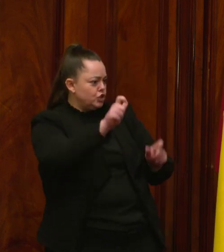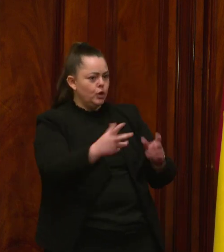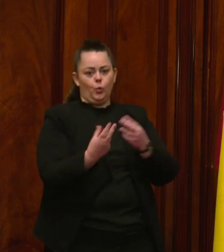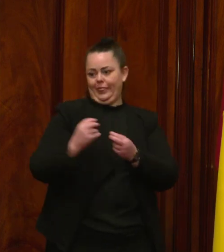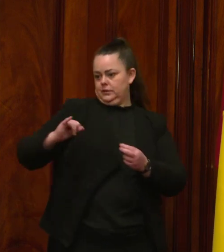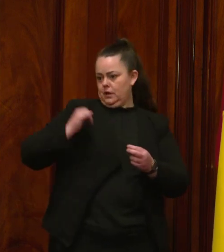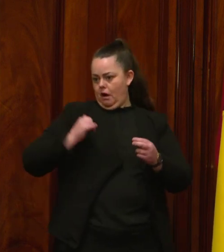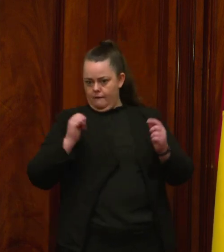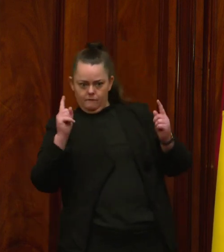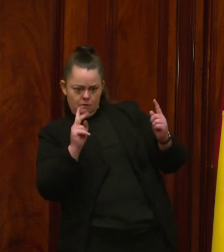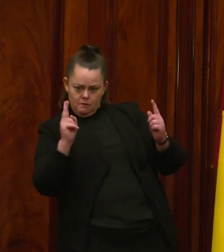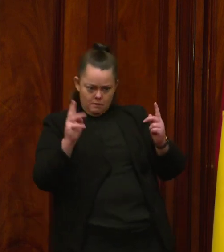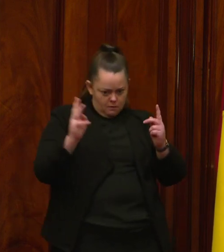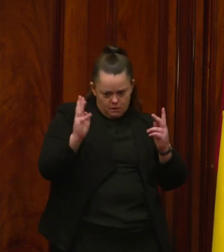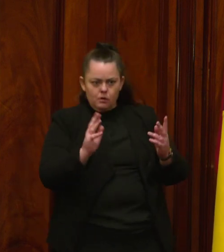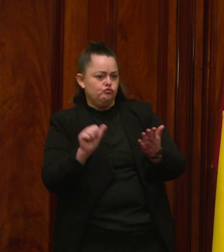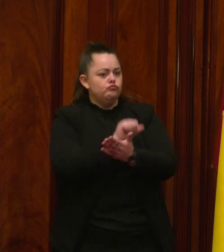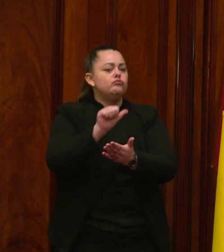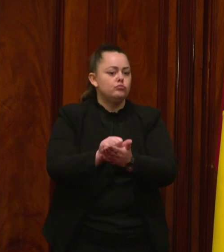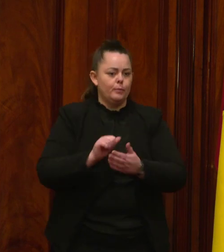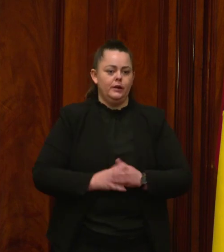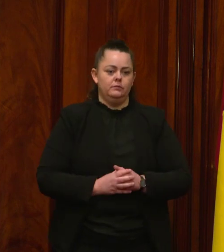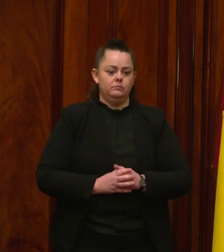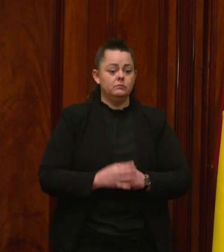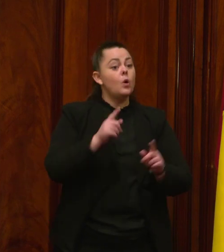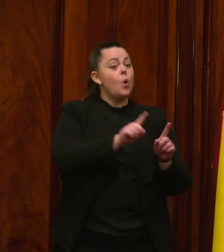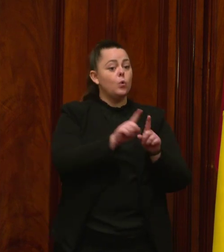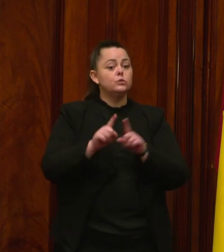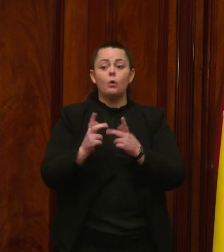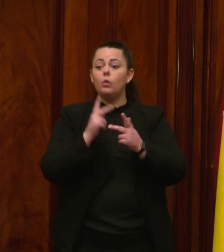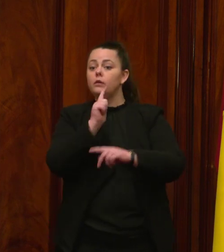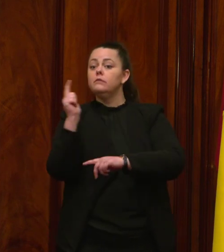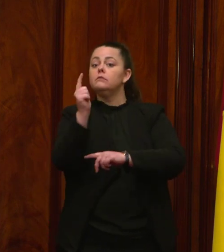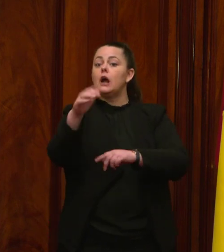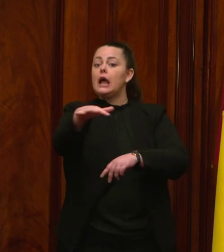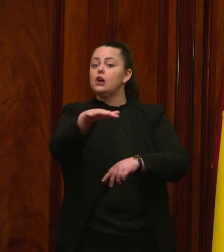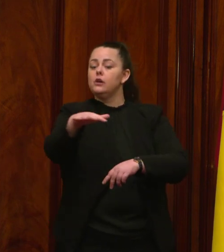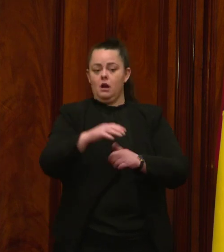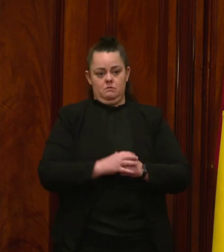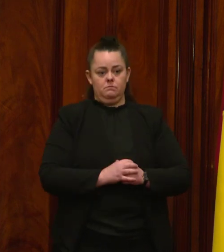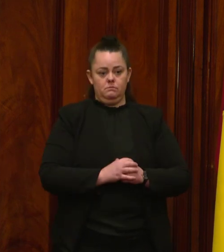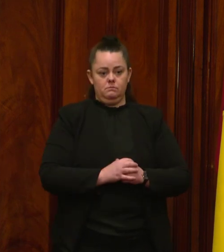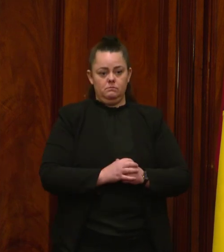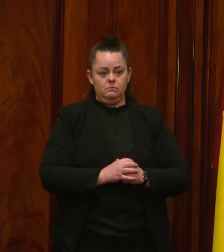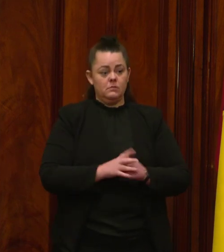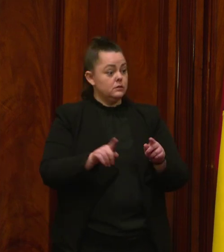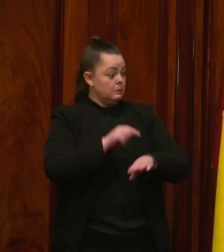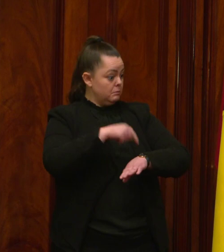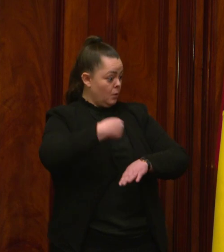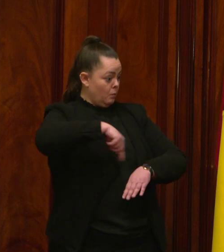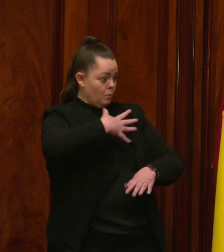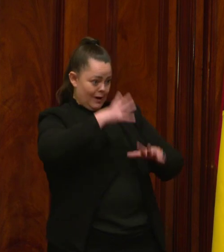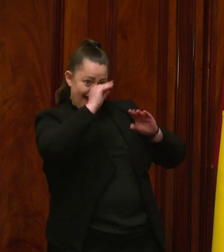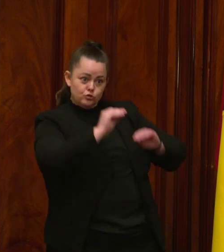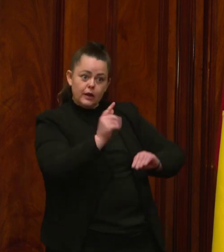into other areas. Just as the government wants teachers to spend more time in their classrooms, it equally wants nurses to spend more